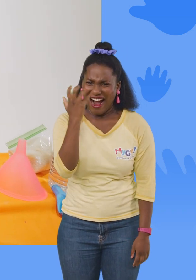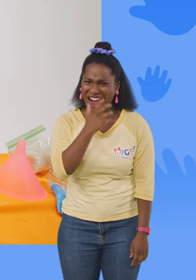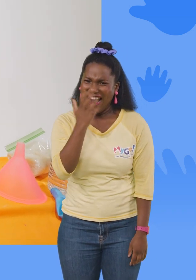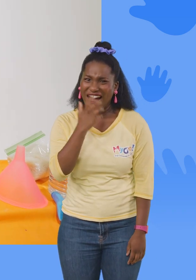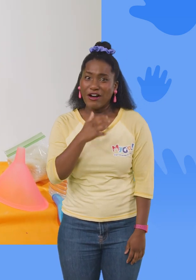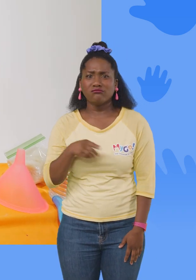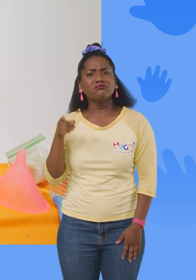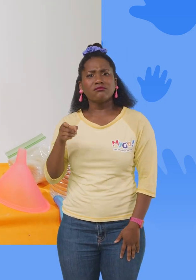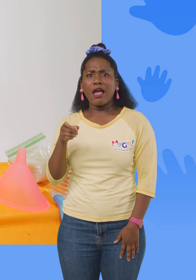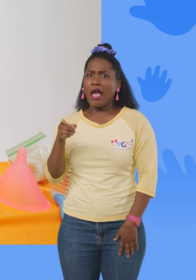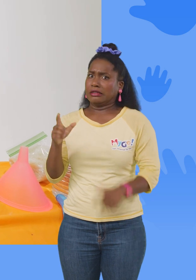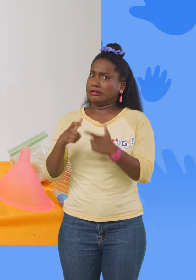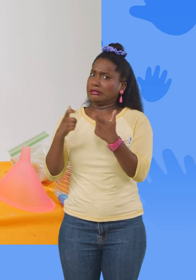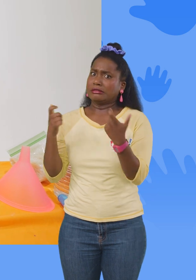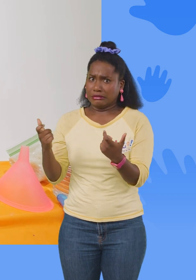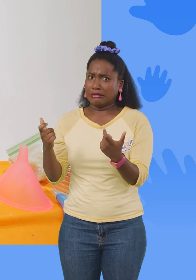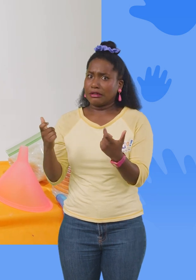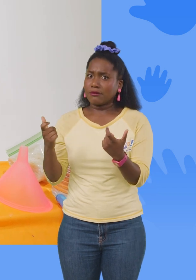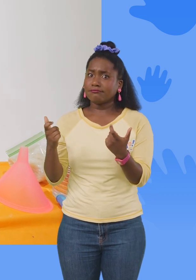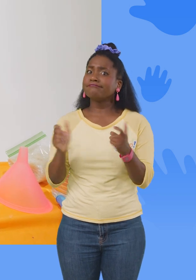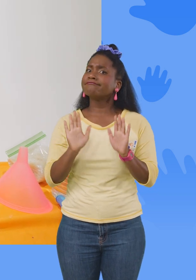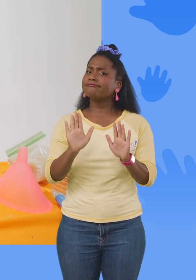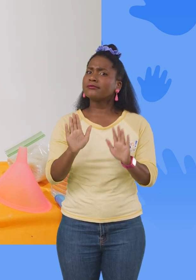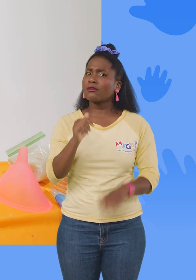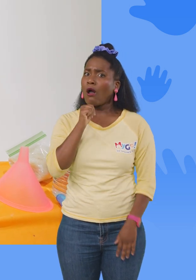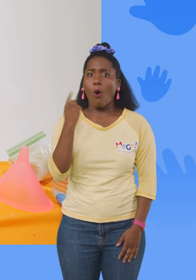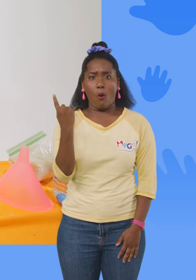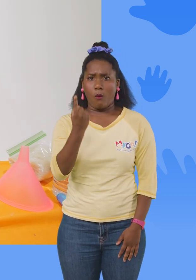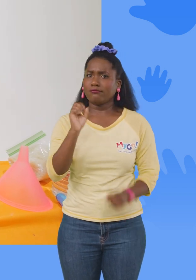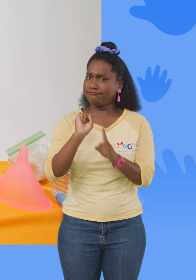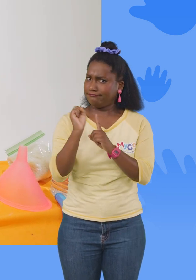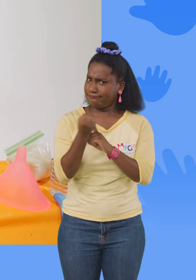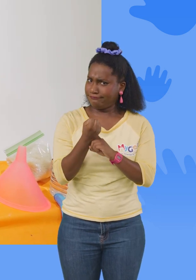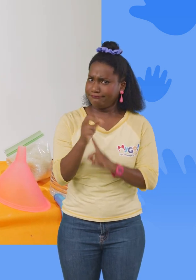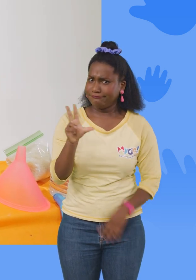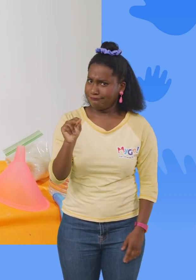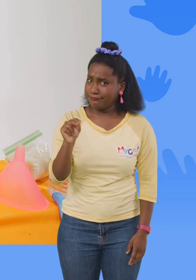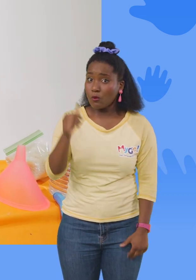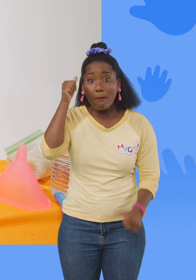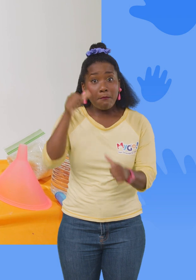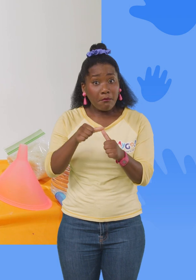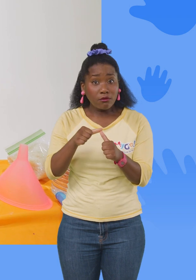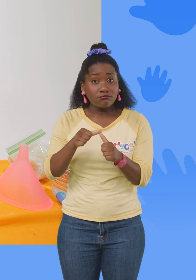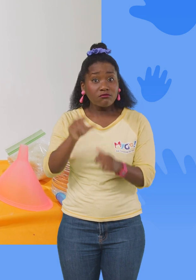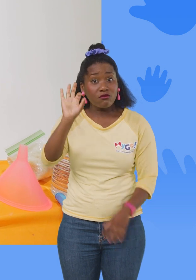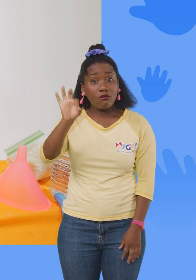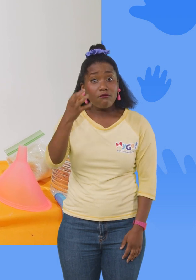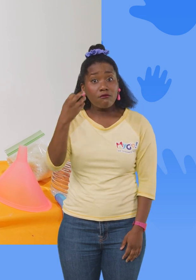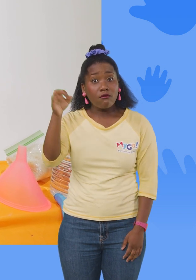and it's bigger. But that isn't always the case, remember? Yeah, the feathers